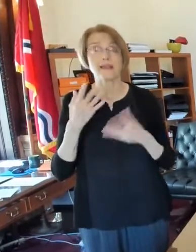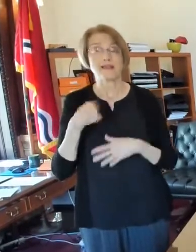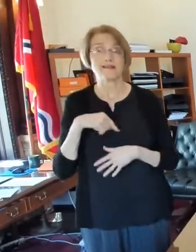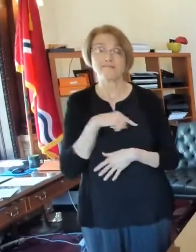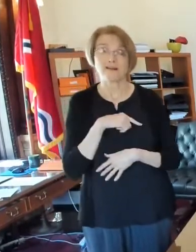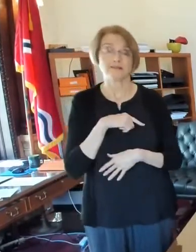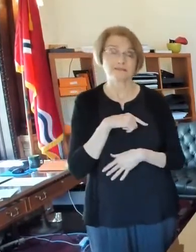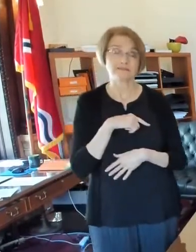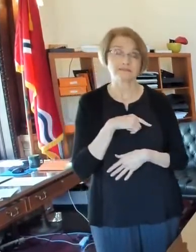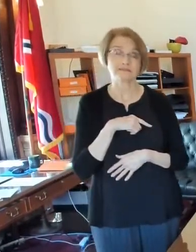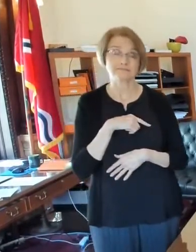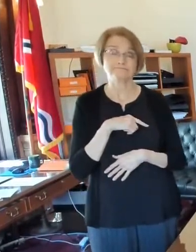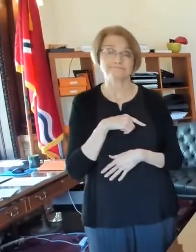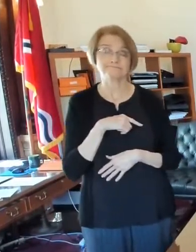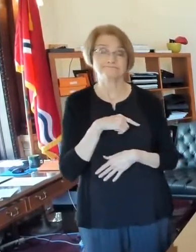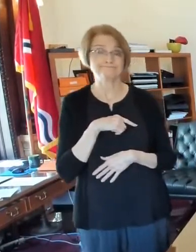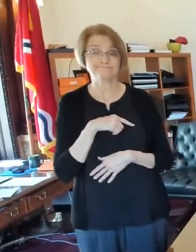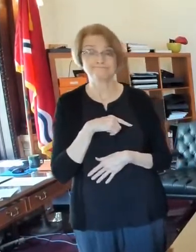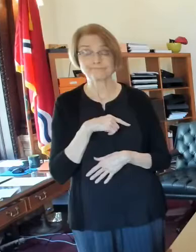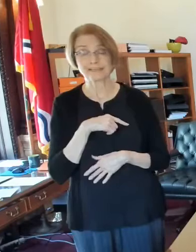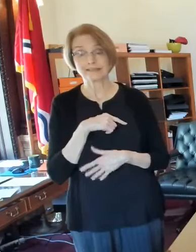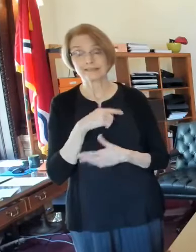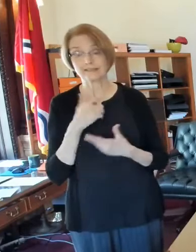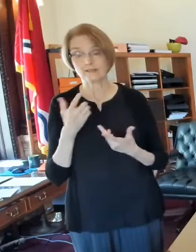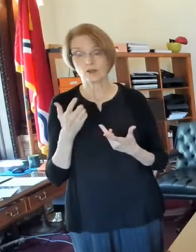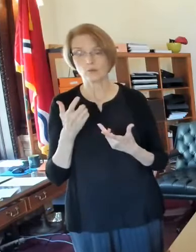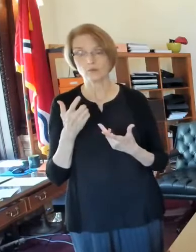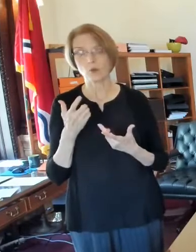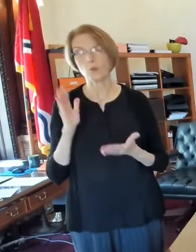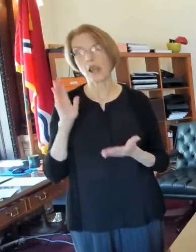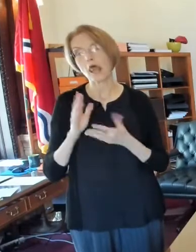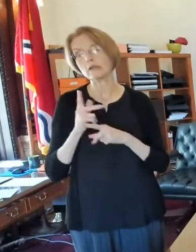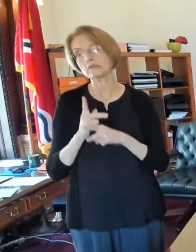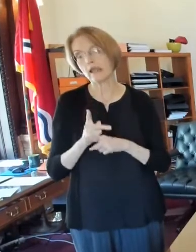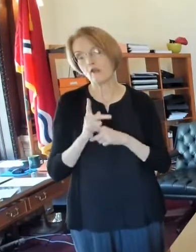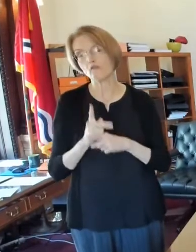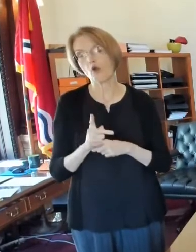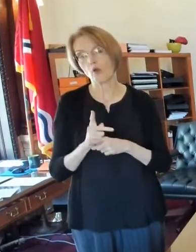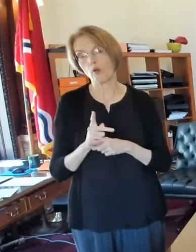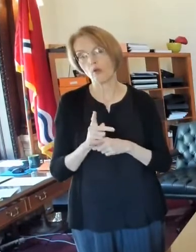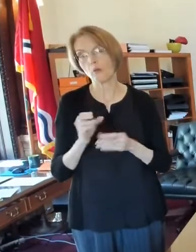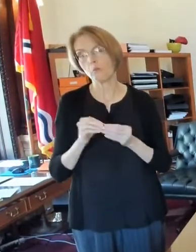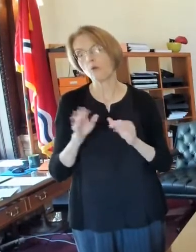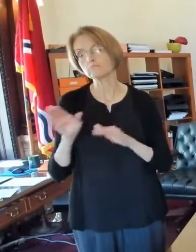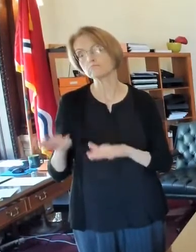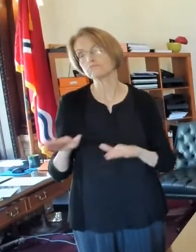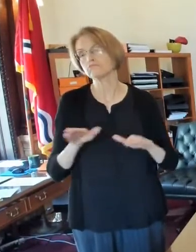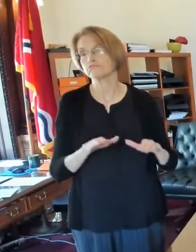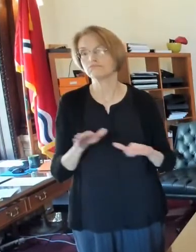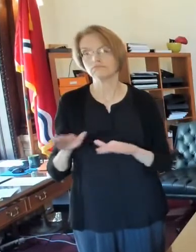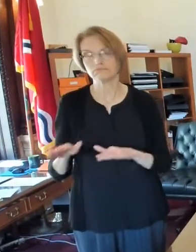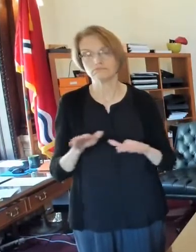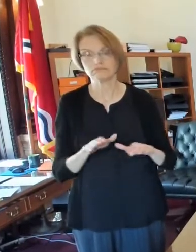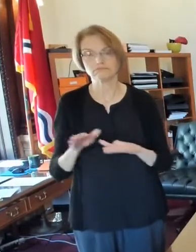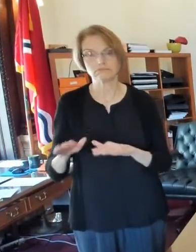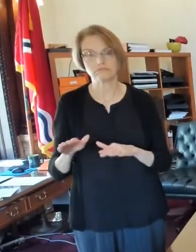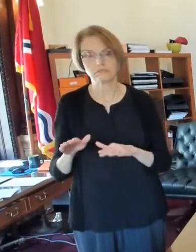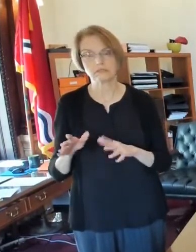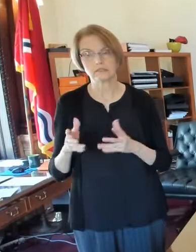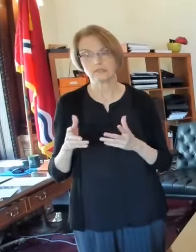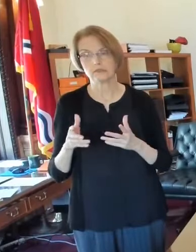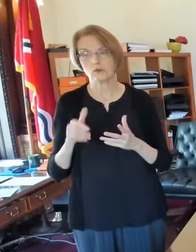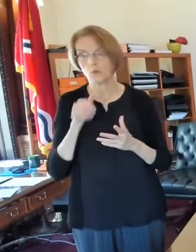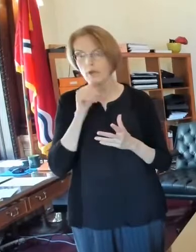us are maybe not as careful today, uh, or as restrained